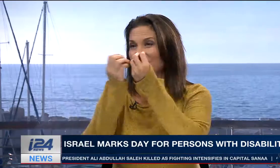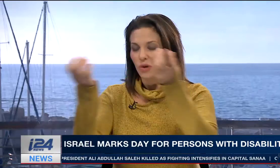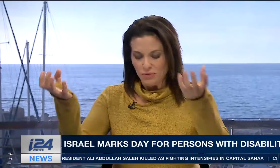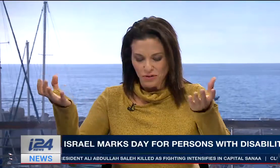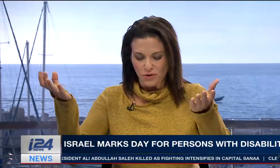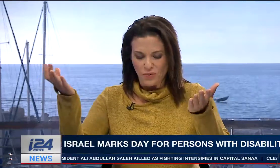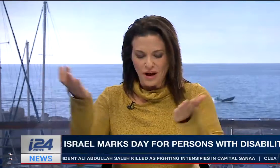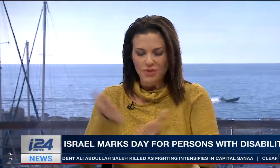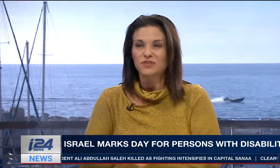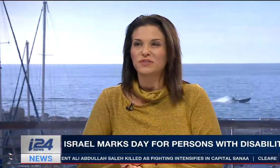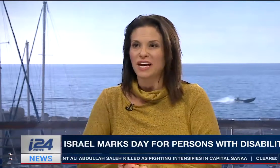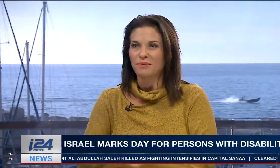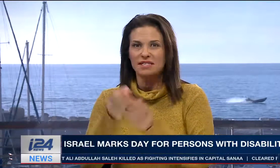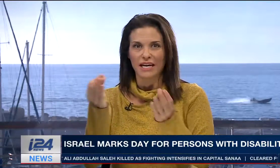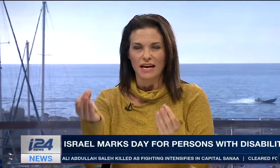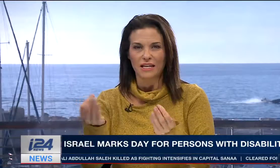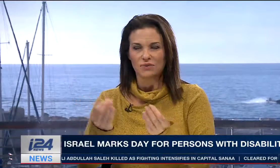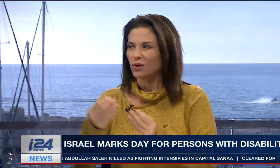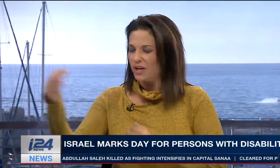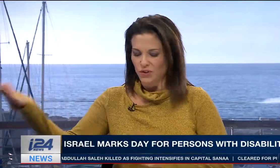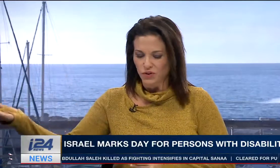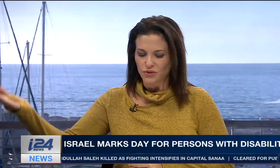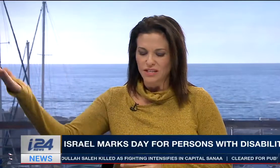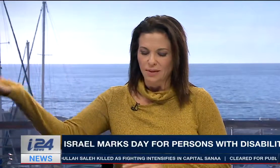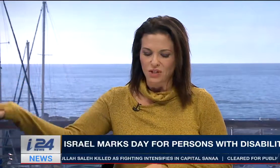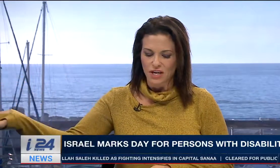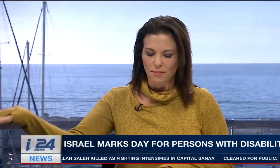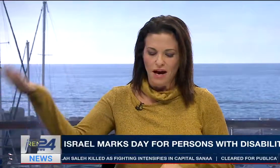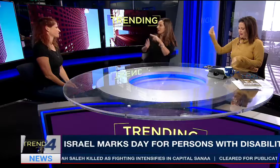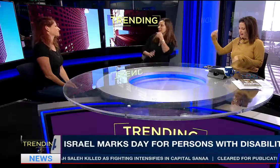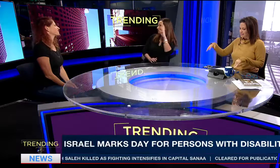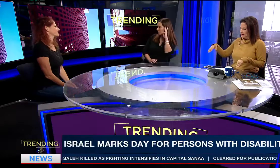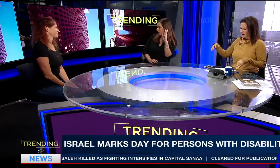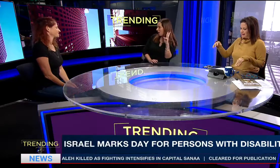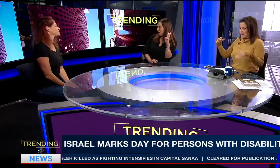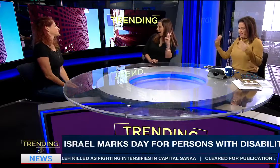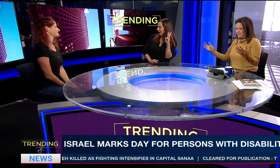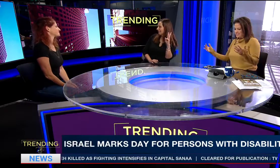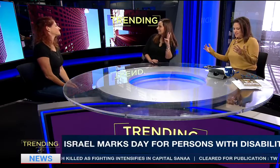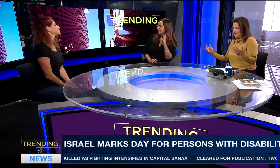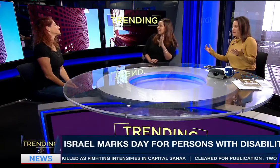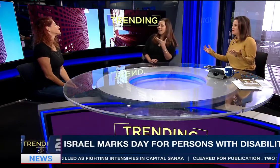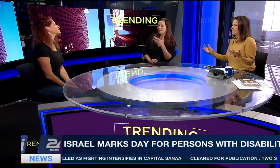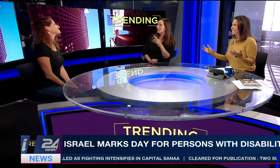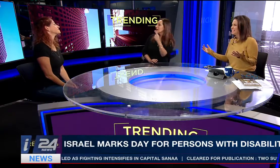You're so beautiful. We got the two Tammys again. I just want to reintroduce Tammys Shema and how do I say your name? Asuline?